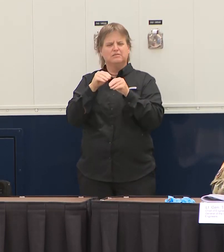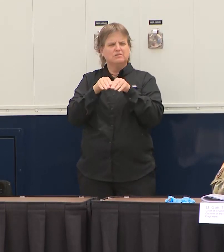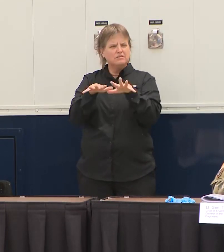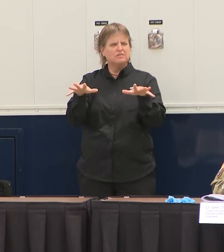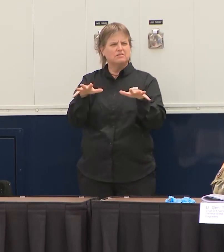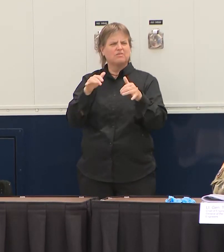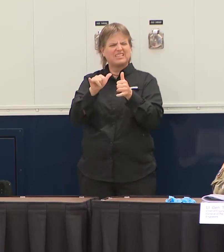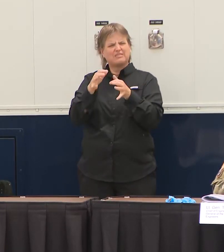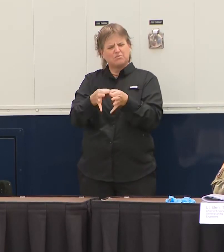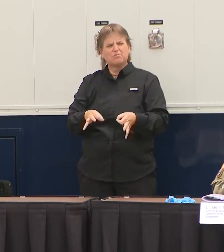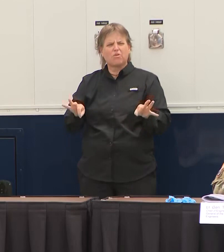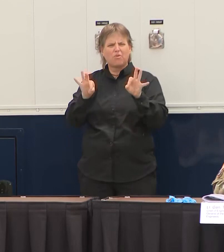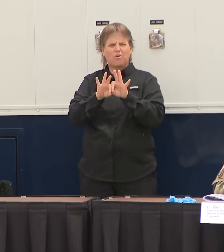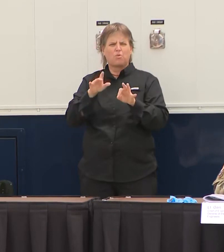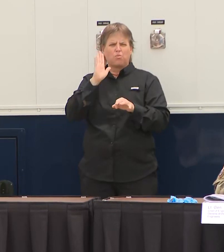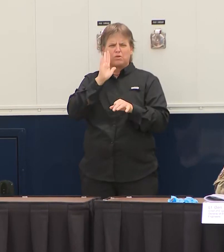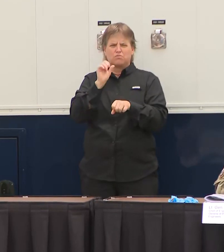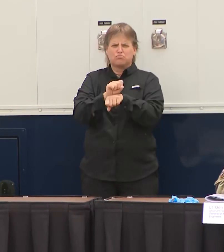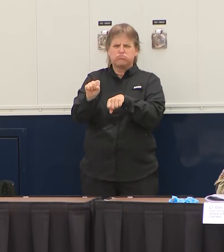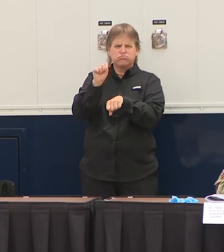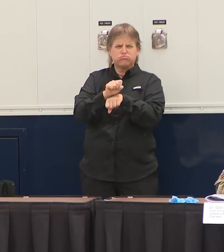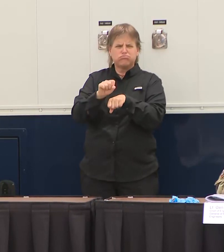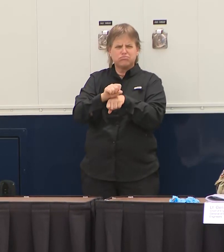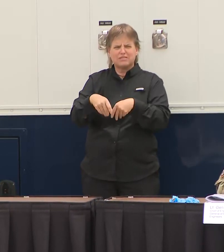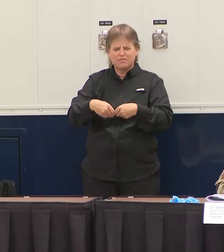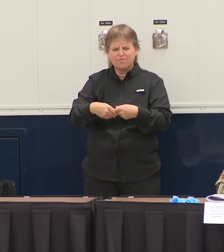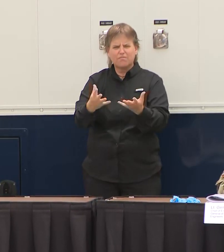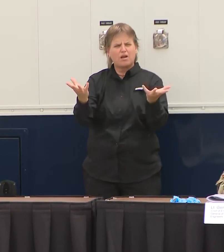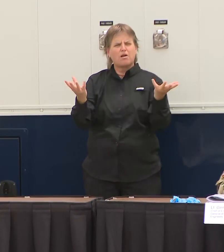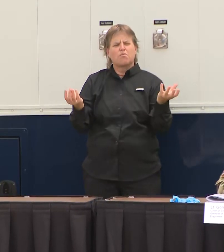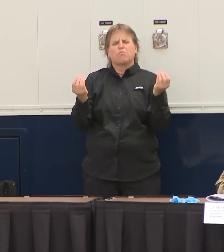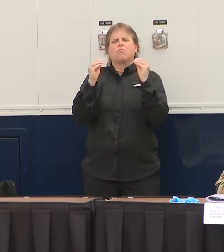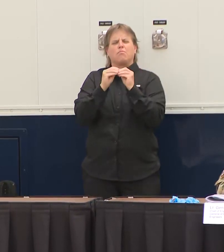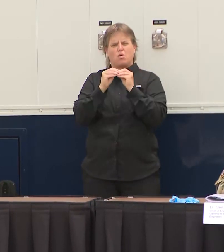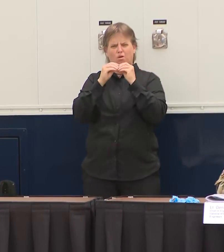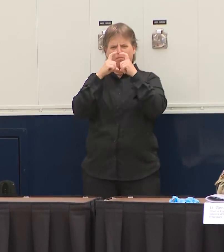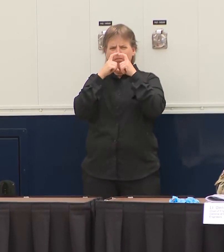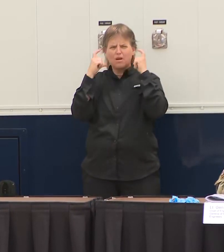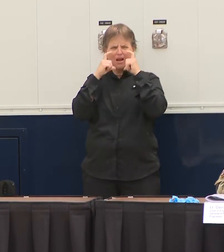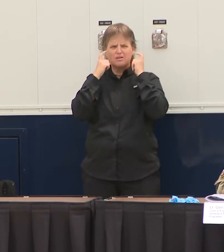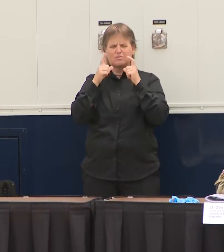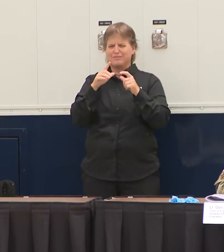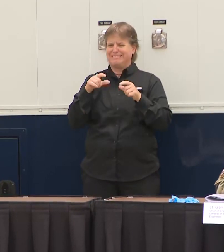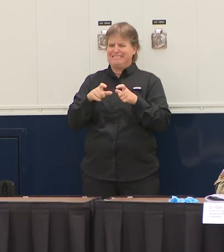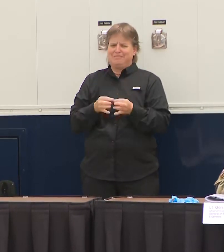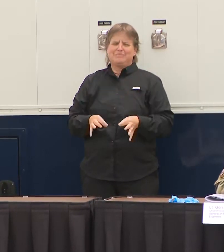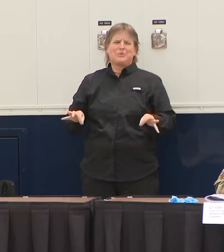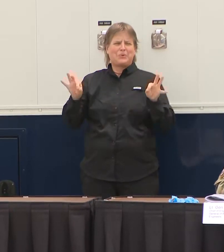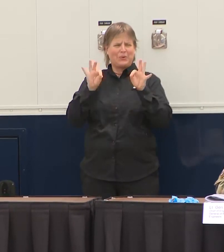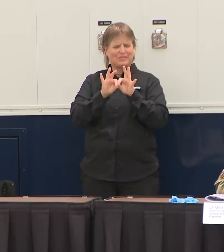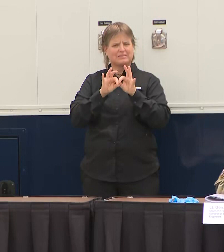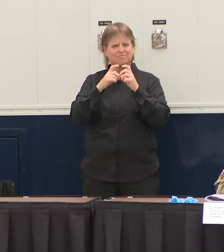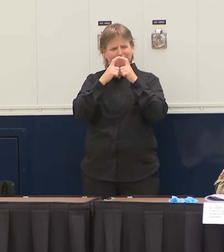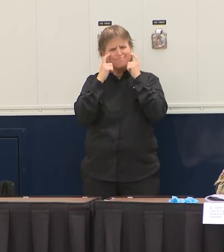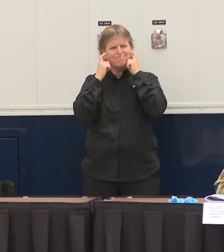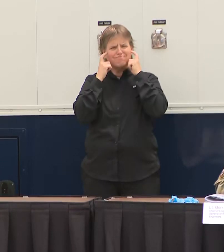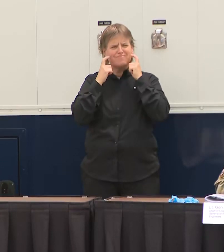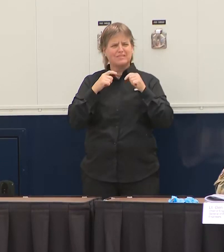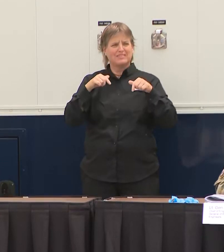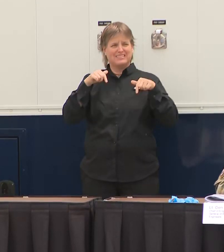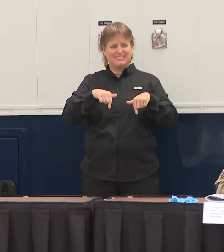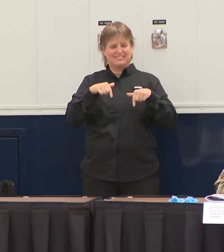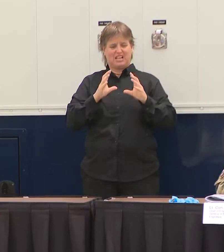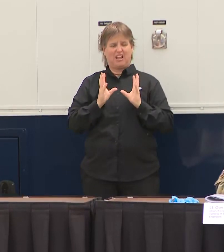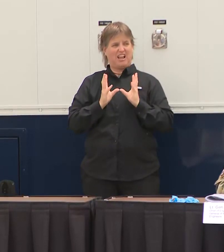to to give them some more masks and I think that that's very very appropriate so here at the Convention Center we've been working with the Army